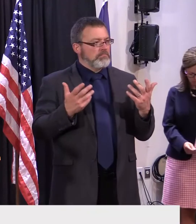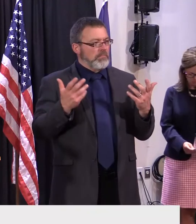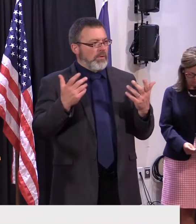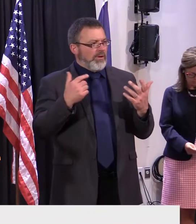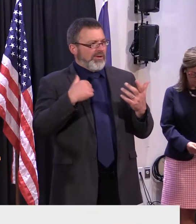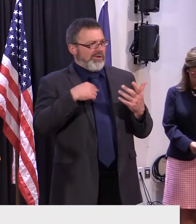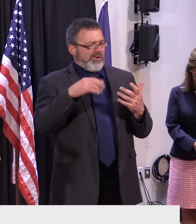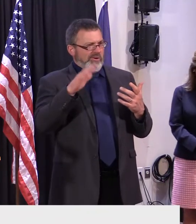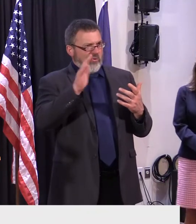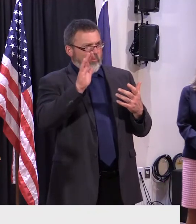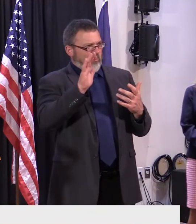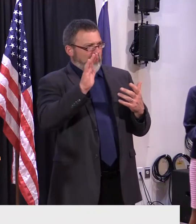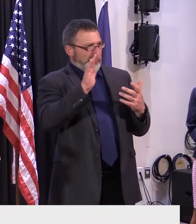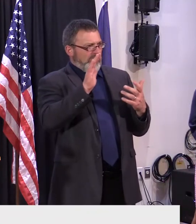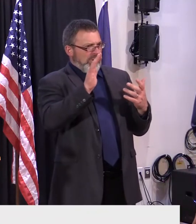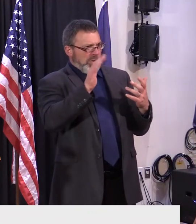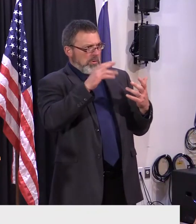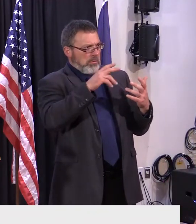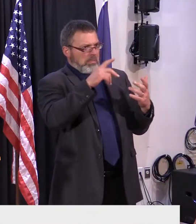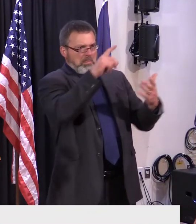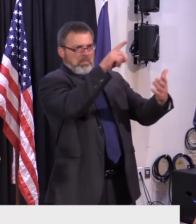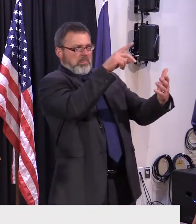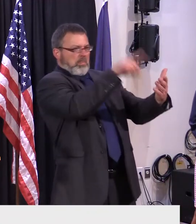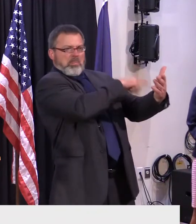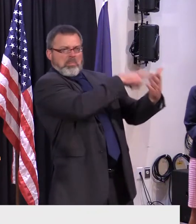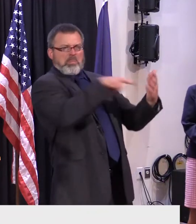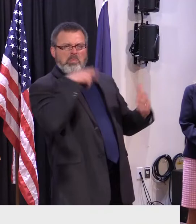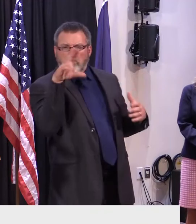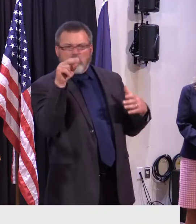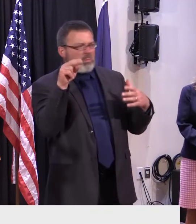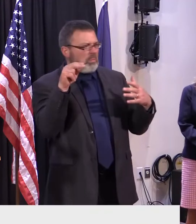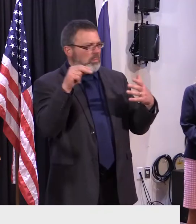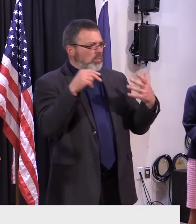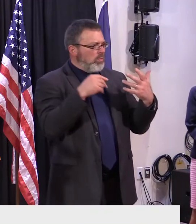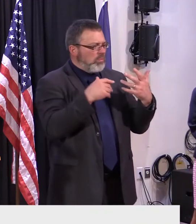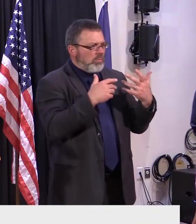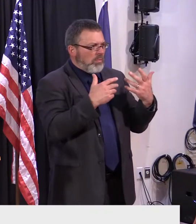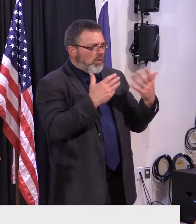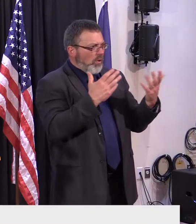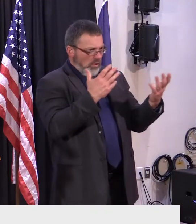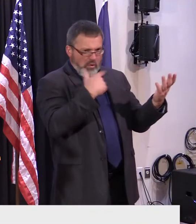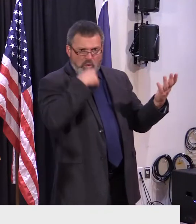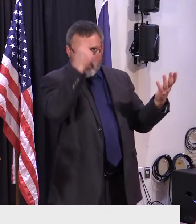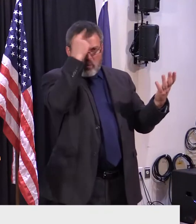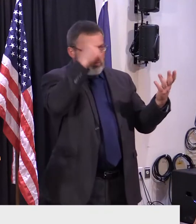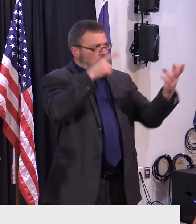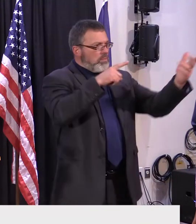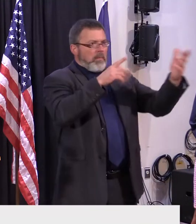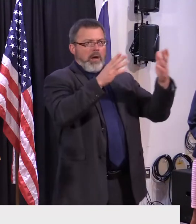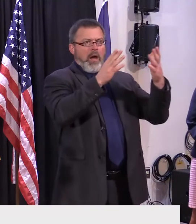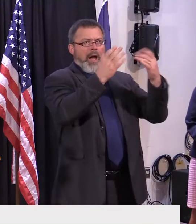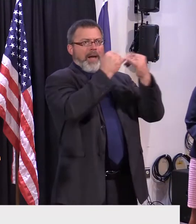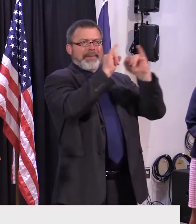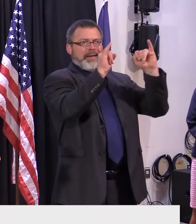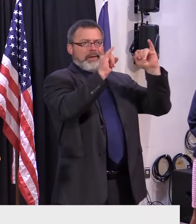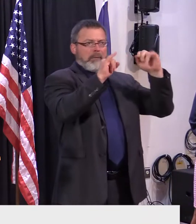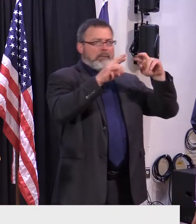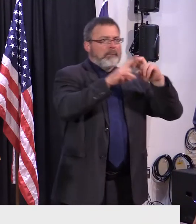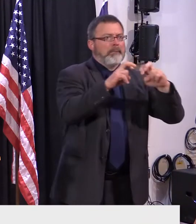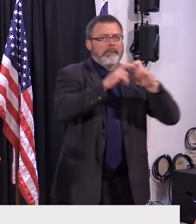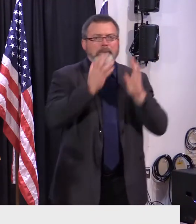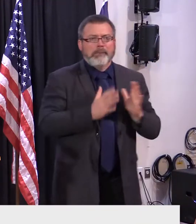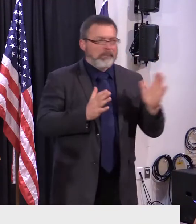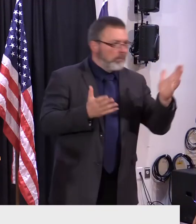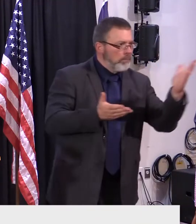Care Board. That's their job, their regulatory board, independent board that oversees the budgets of our hospitals. So they're doing, they